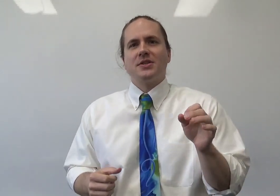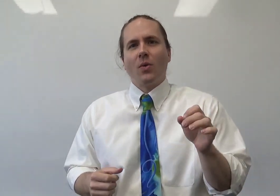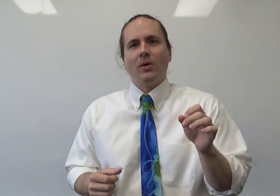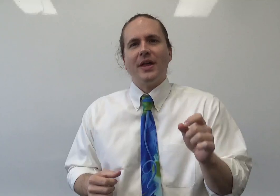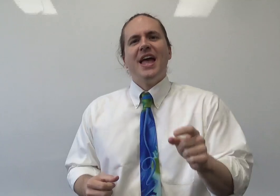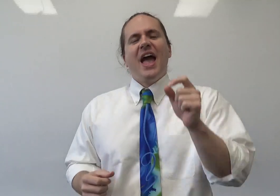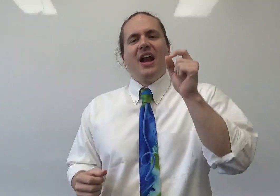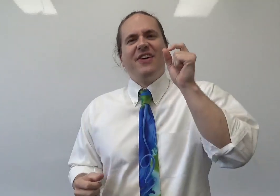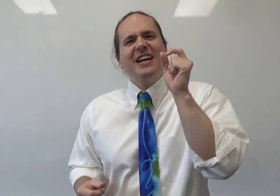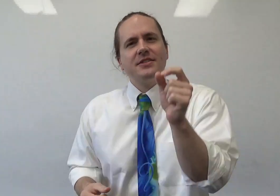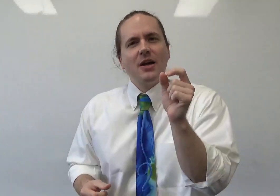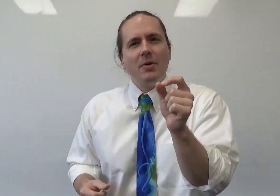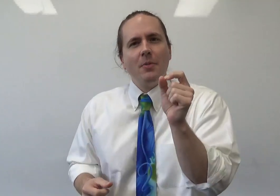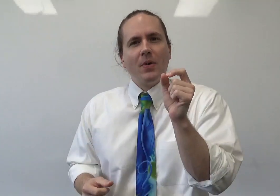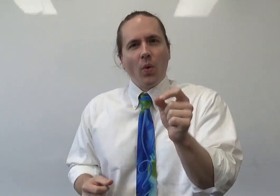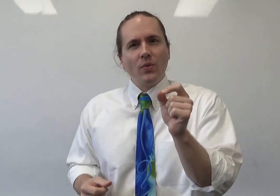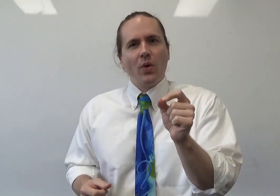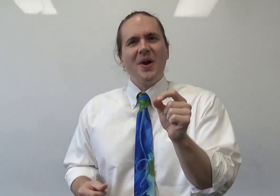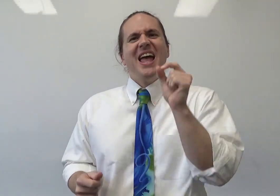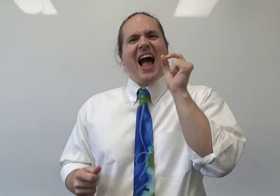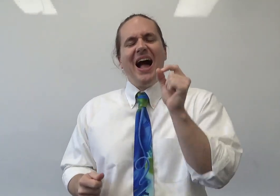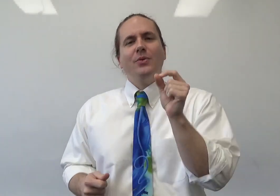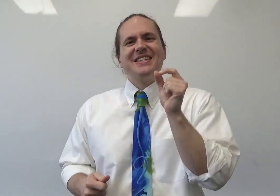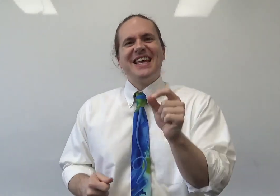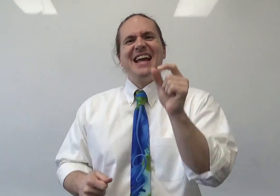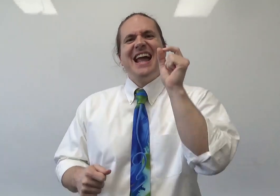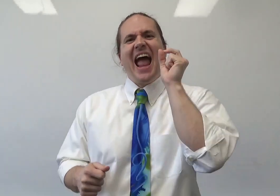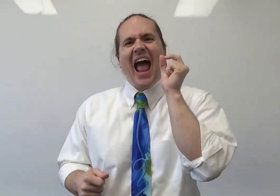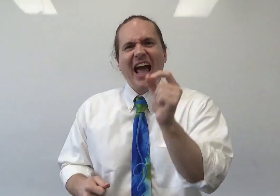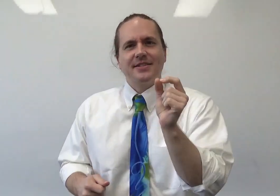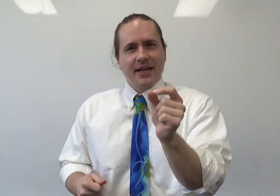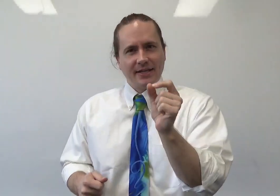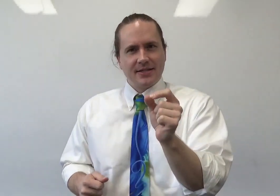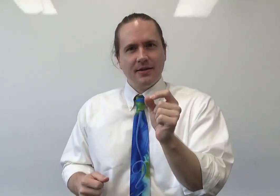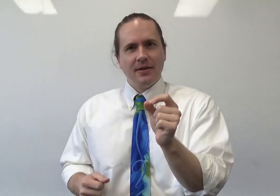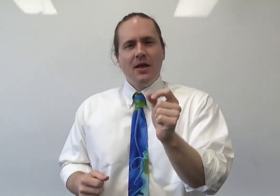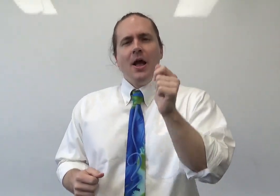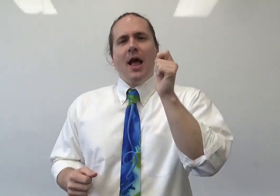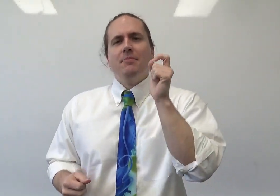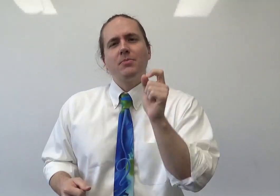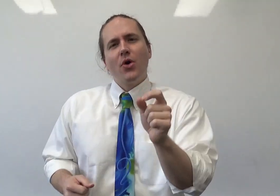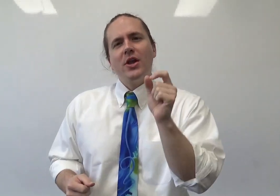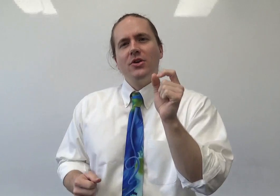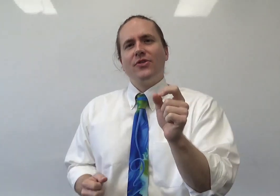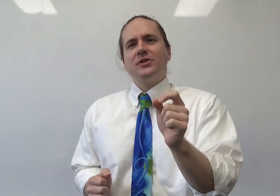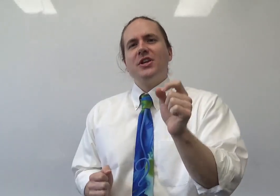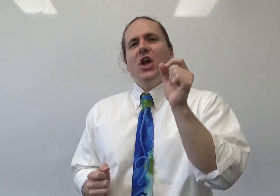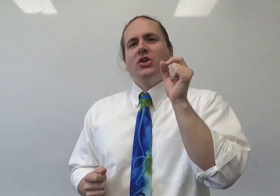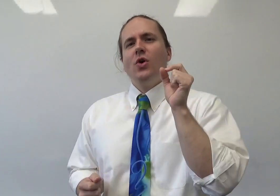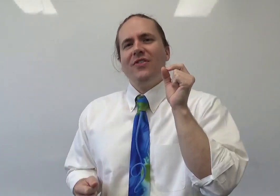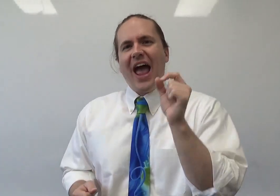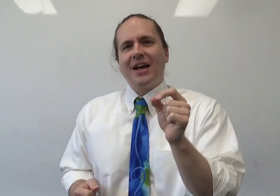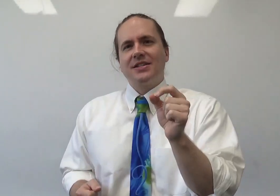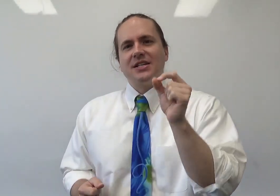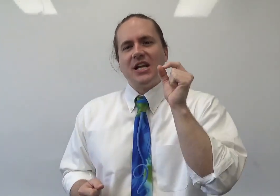in the world. And if I could sum it up in one word, I would say access. At McMurray University, you have access to